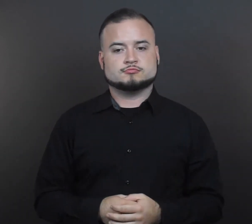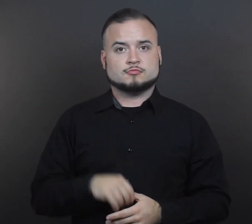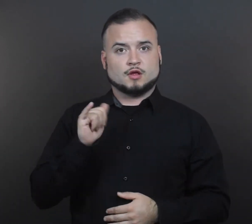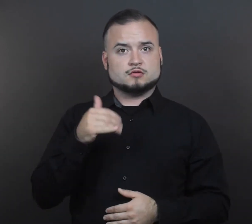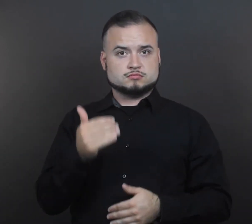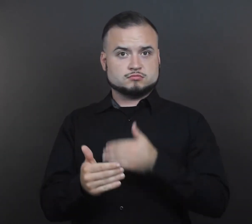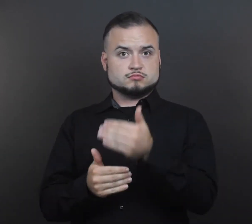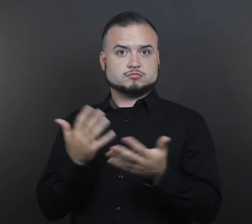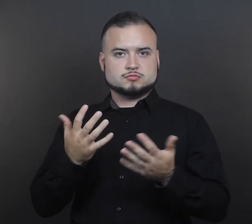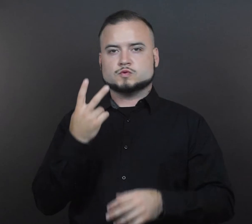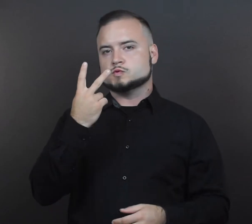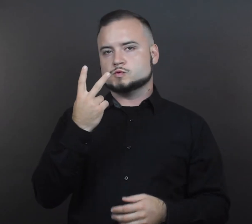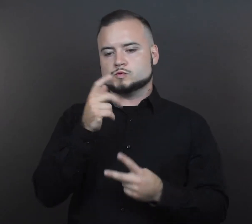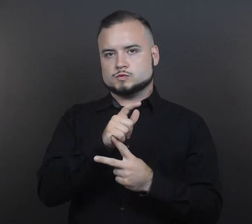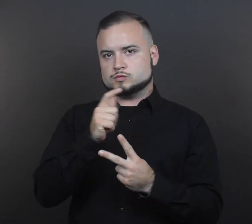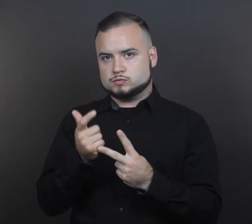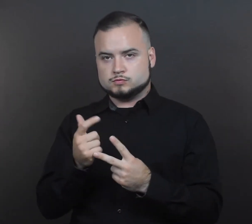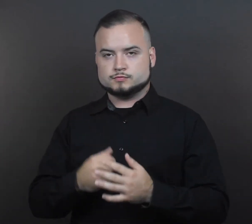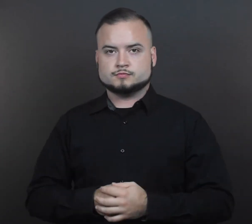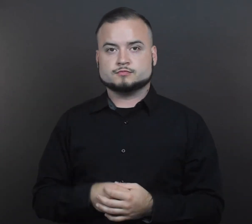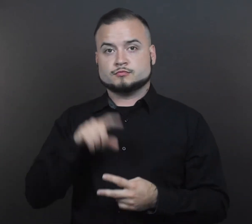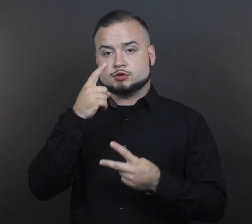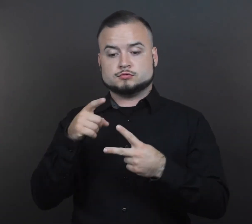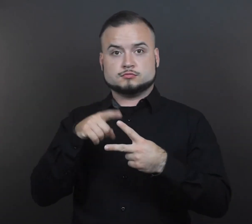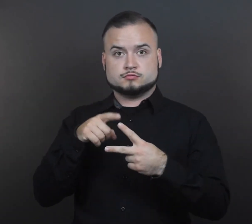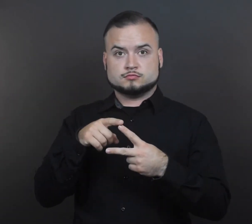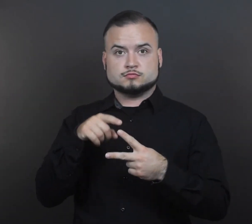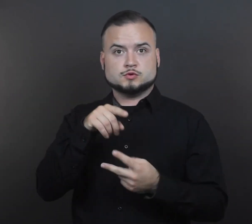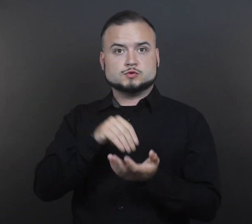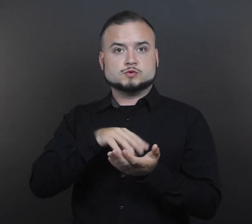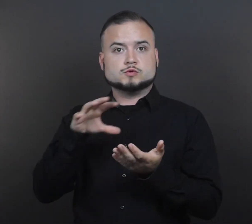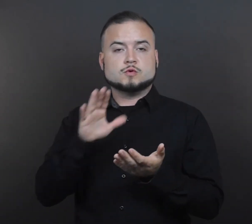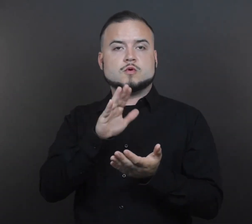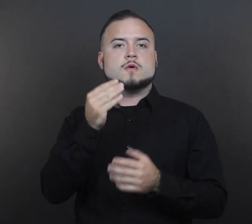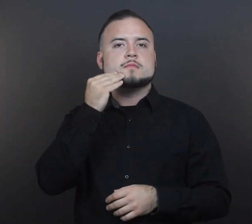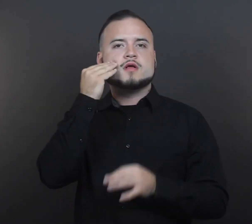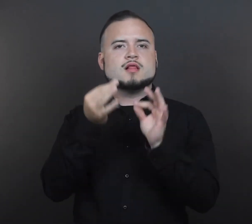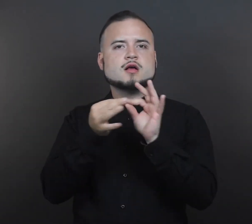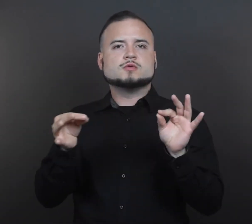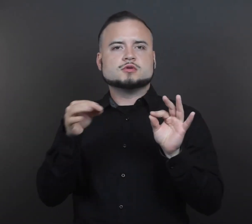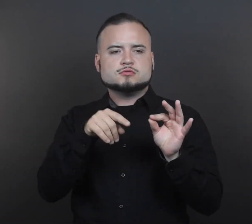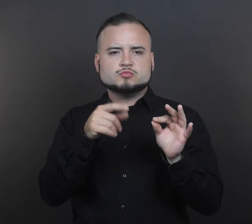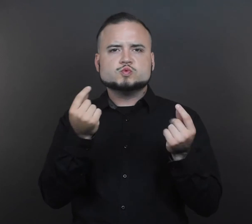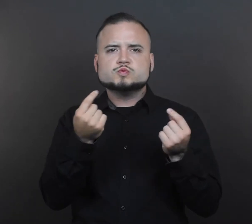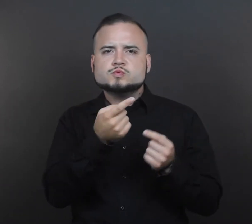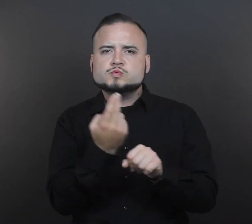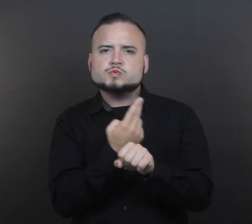This is done through a two-step procedure. One, the student's home language is